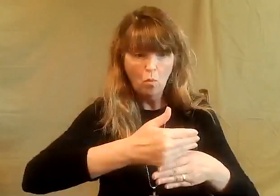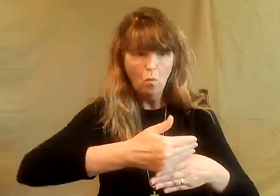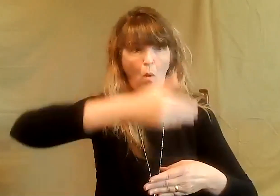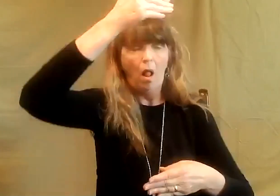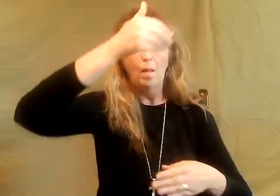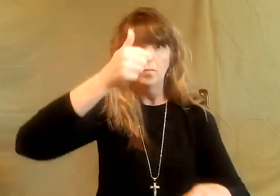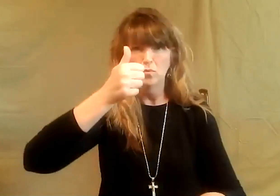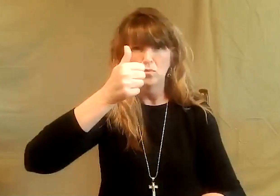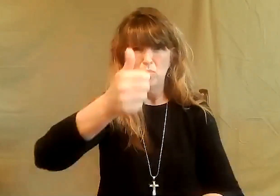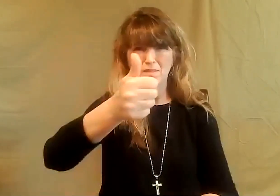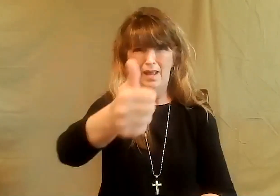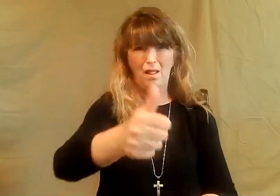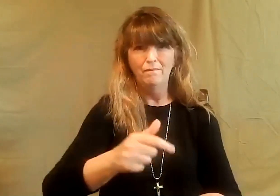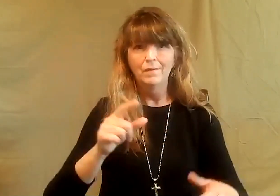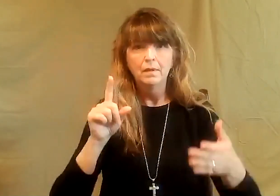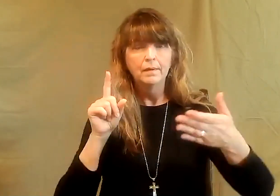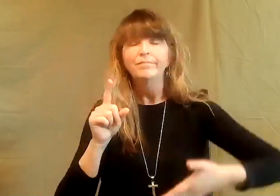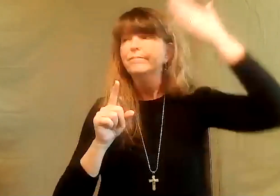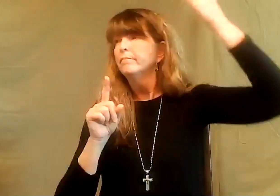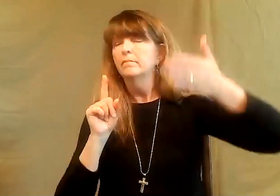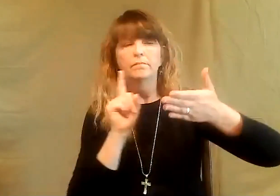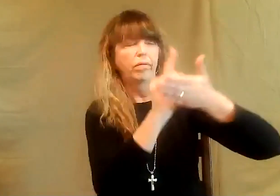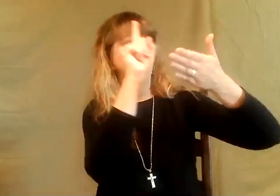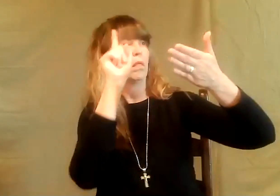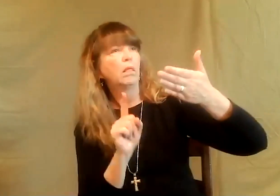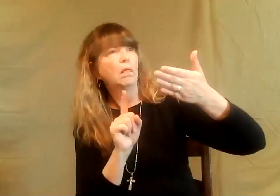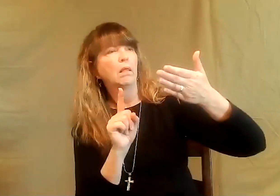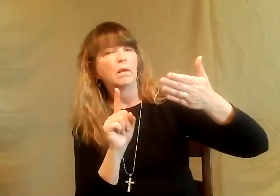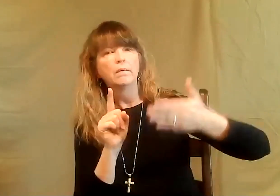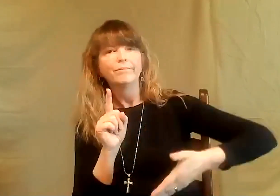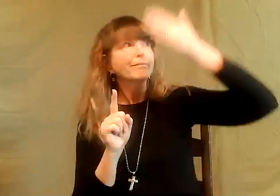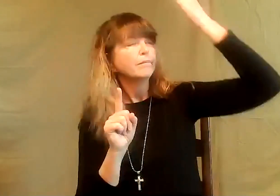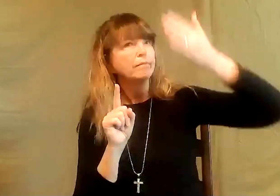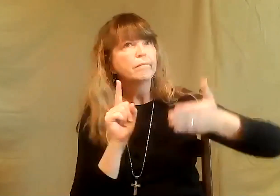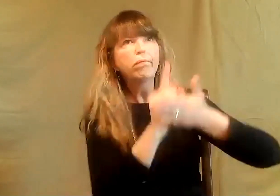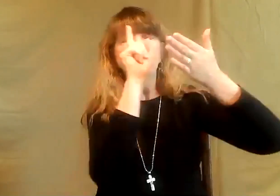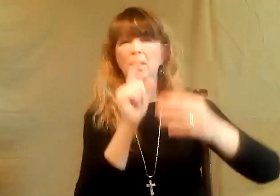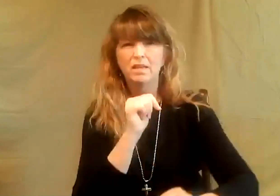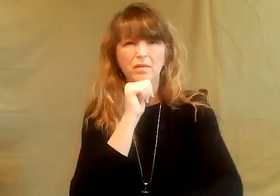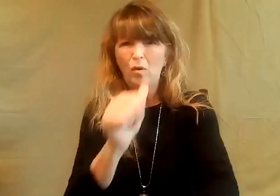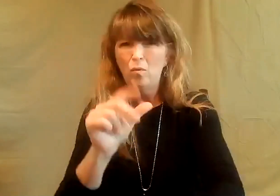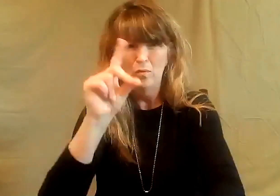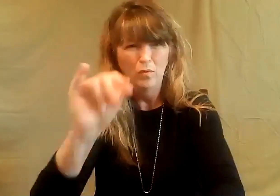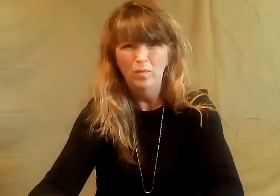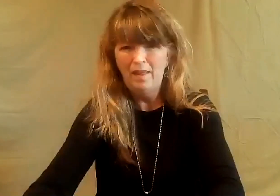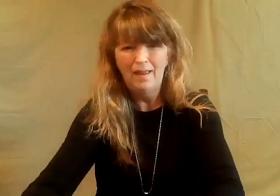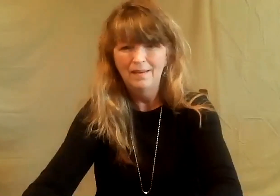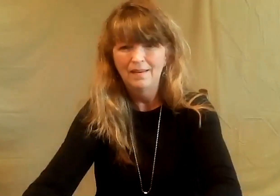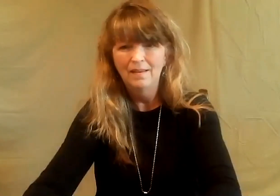So don't put a wall of your own making in front of yourself. Don't do that.